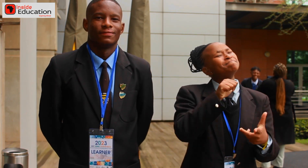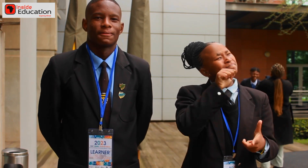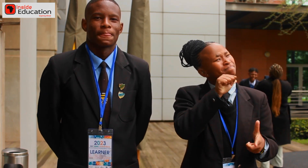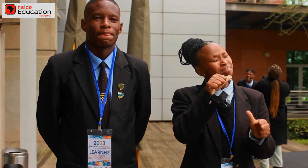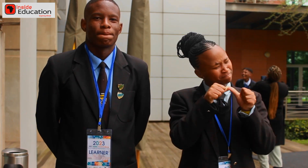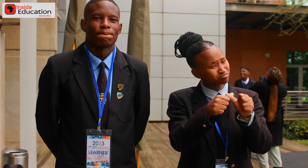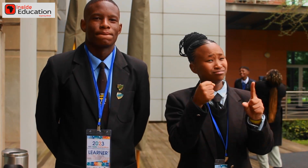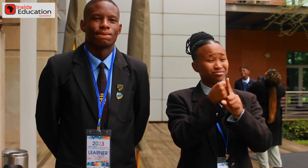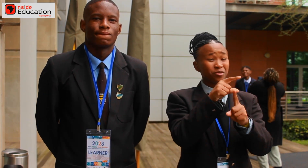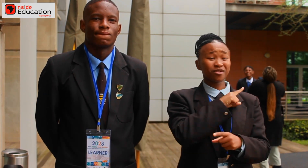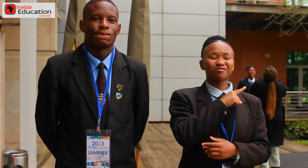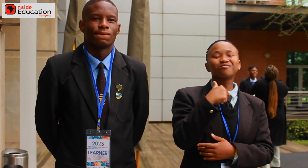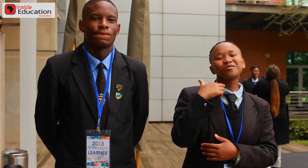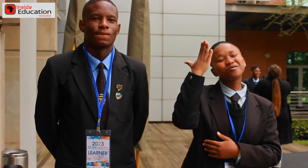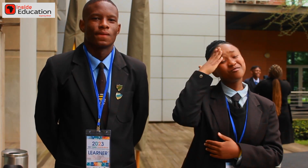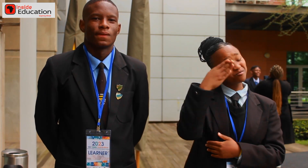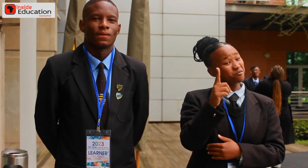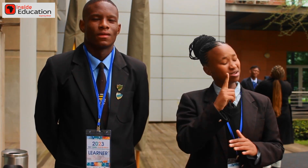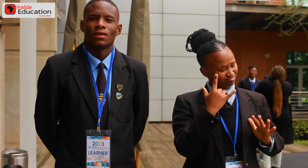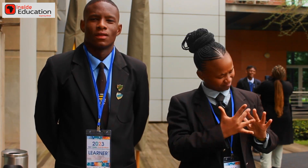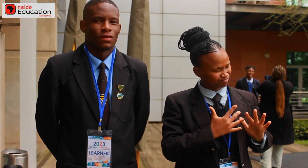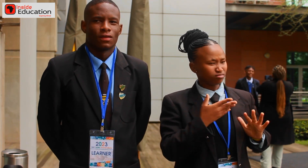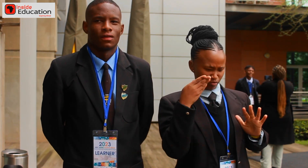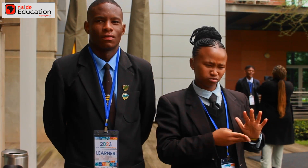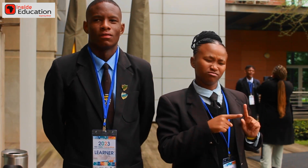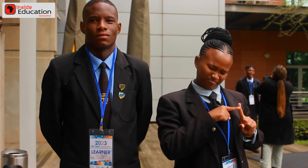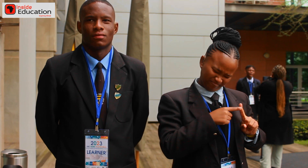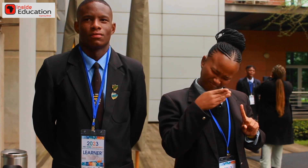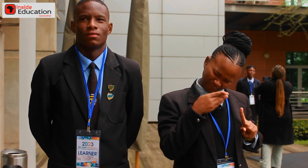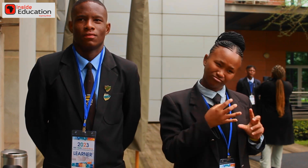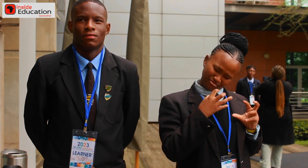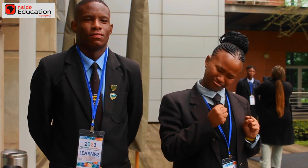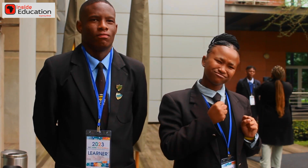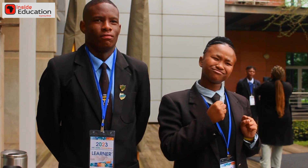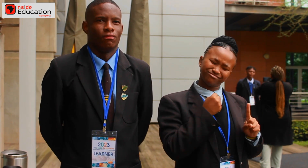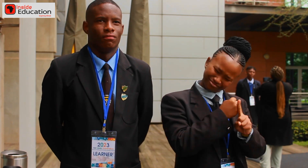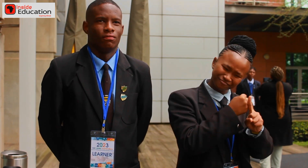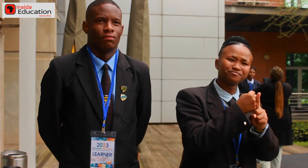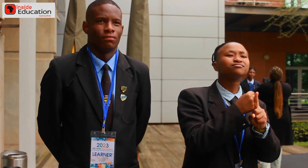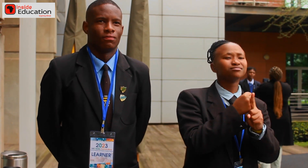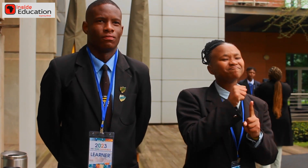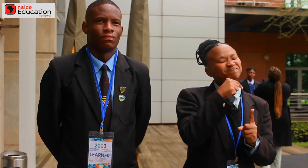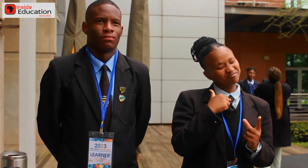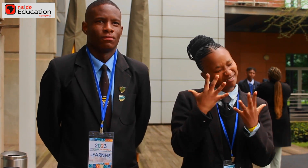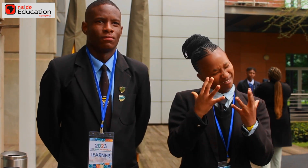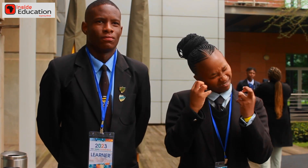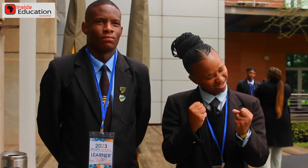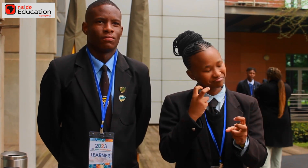any challenges. I cut a lot of things to make sure that I put 100% into my studies. So, I was very